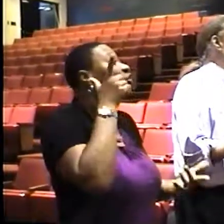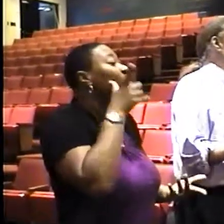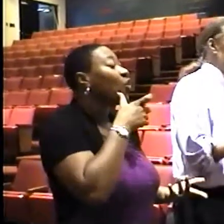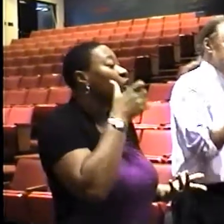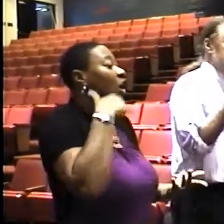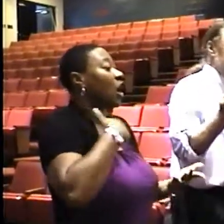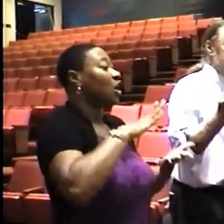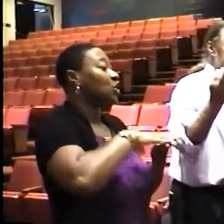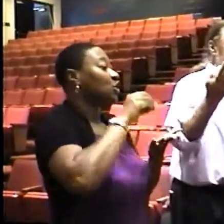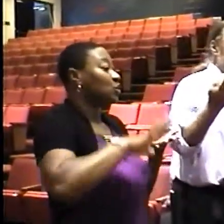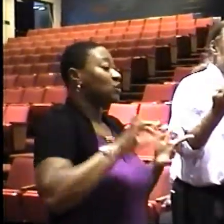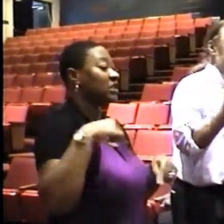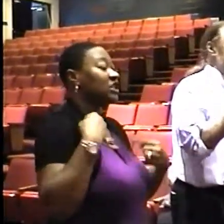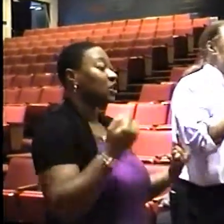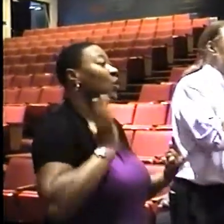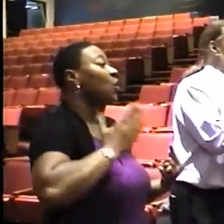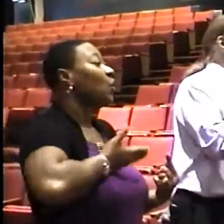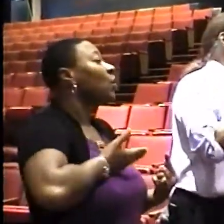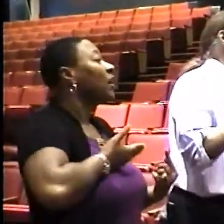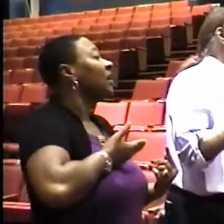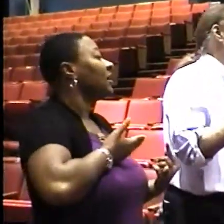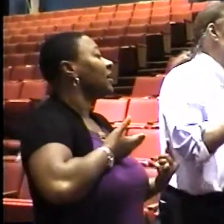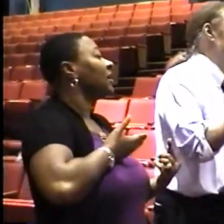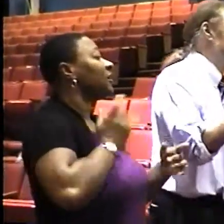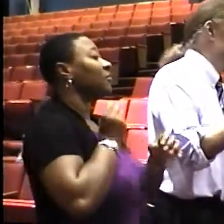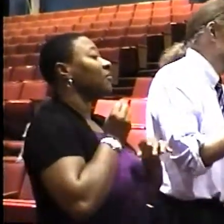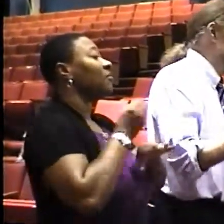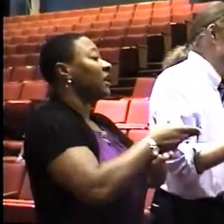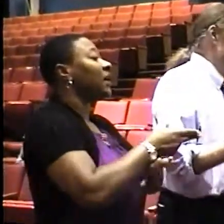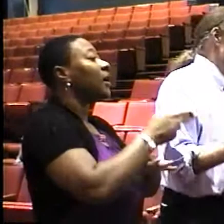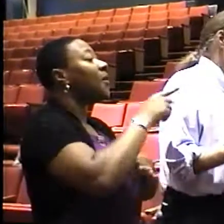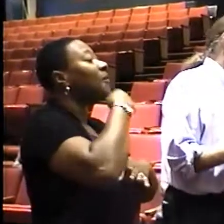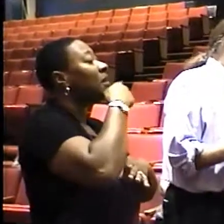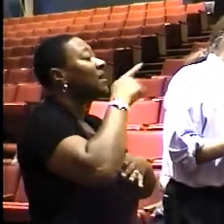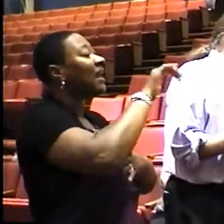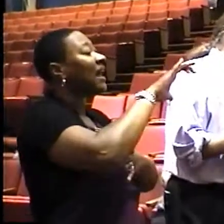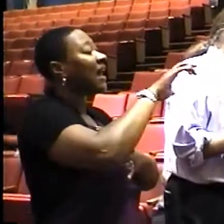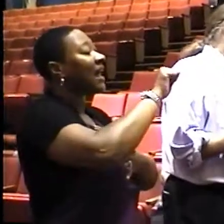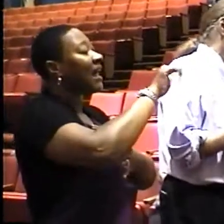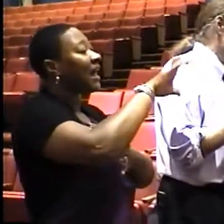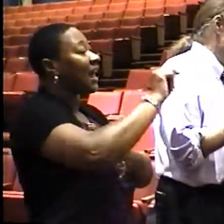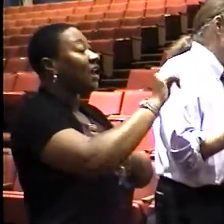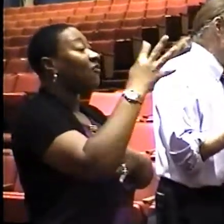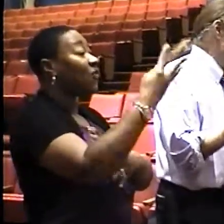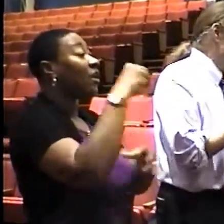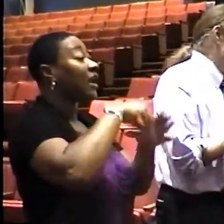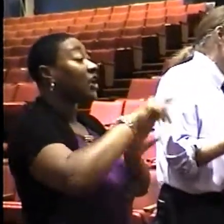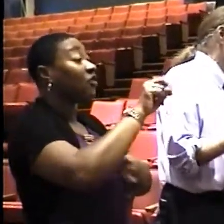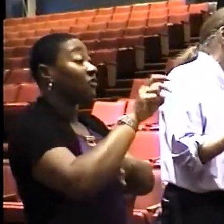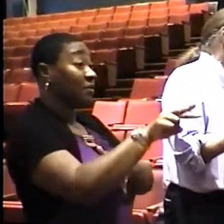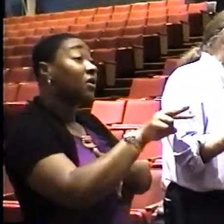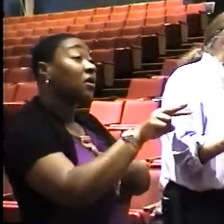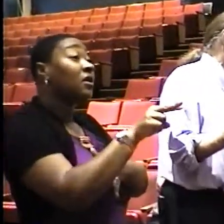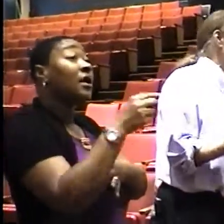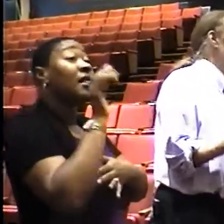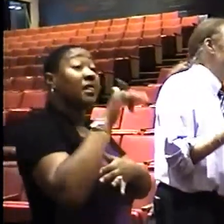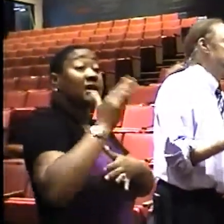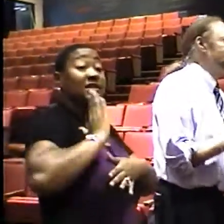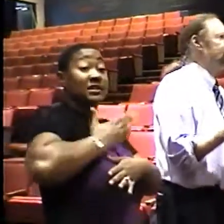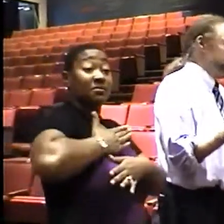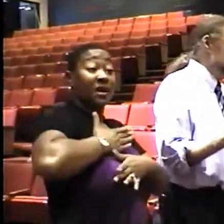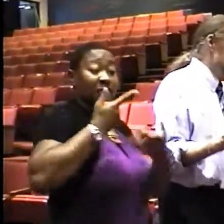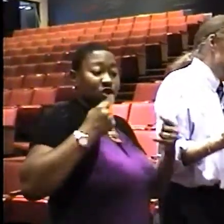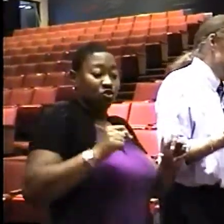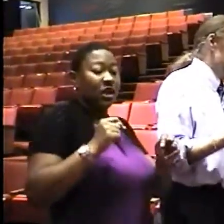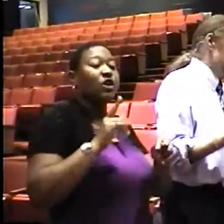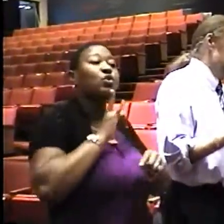students until we defeat, uh, Public Act IV in November. Uh, and this is exactly what I, for my part, have been